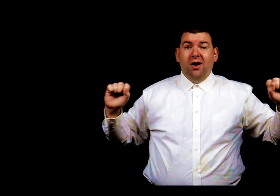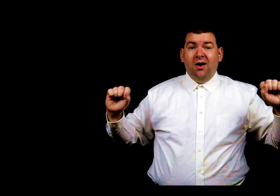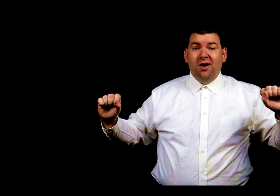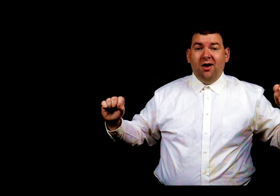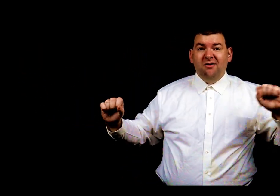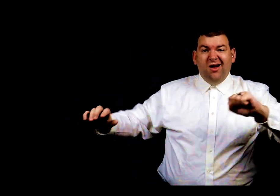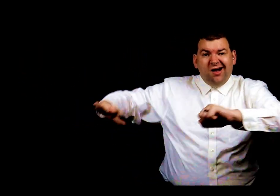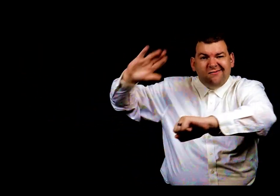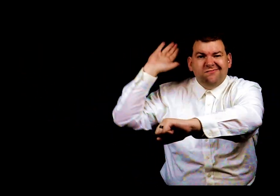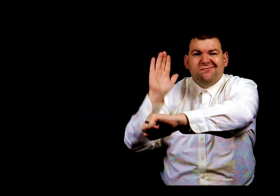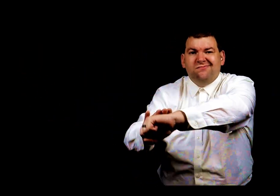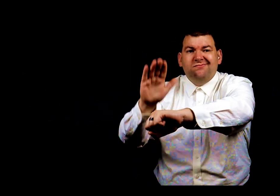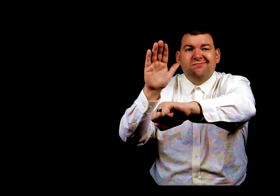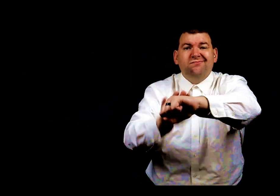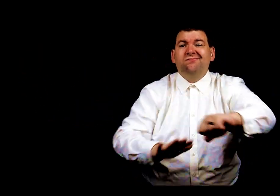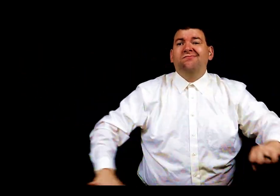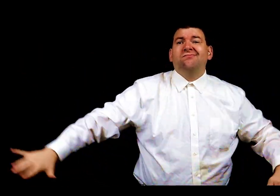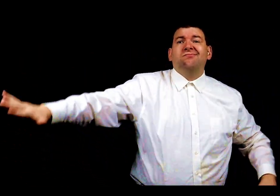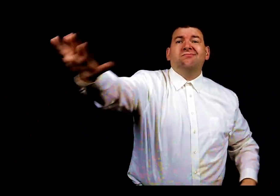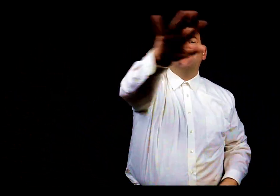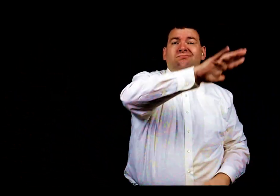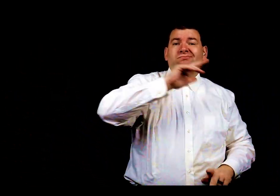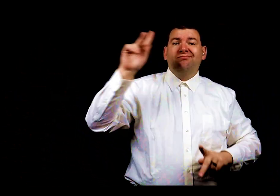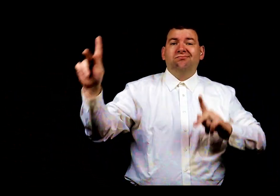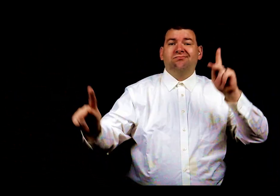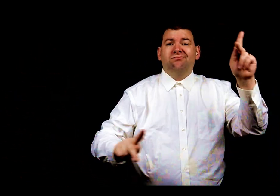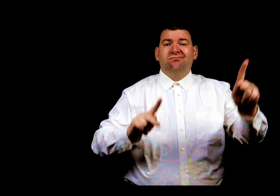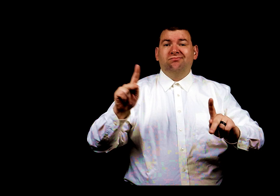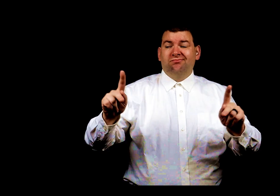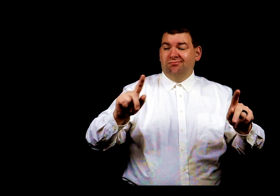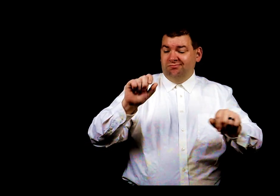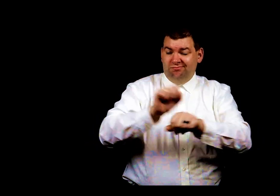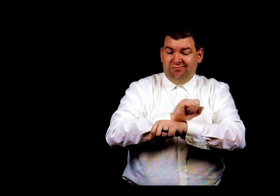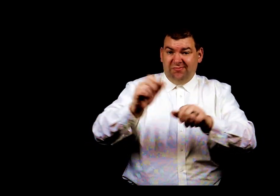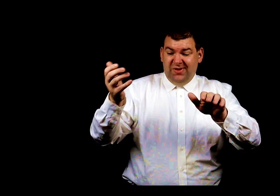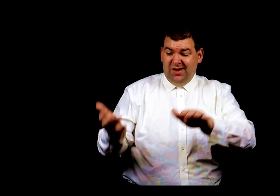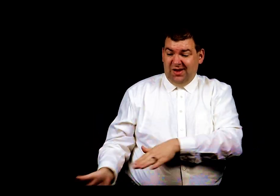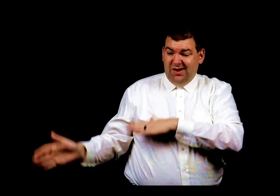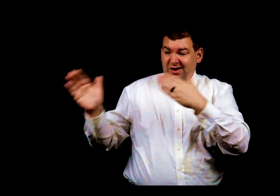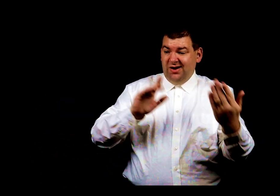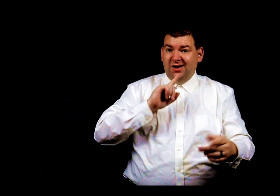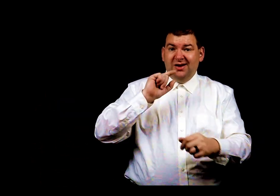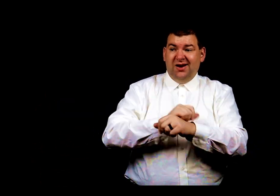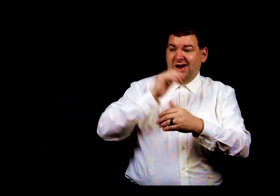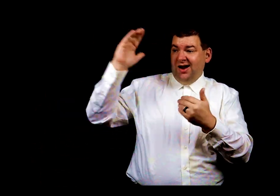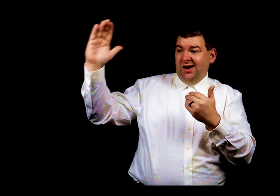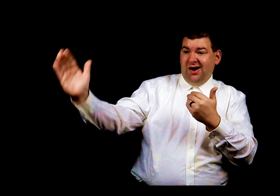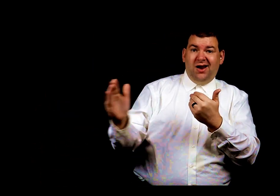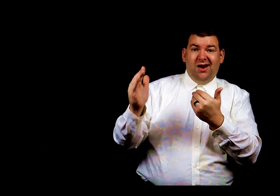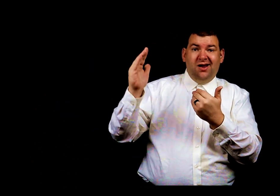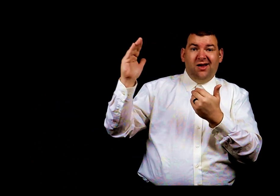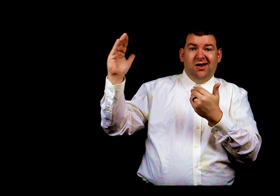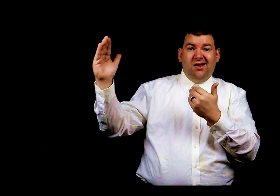Warn all the people, death is at hand